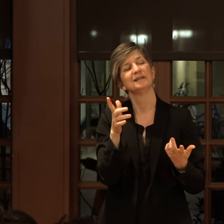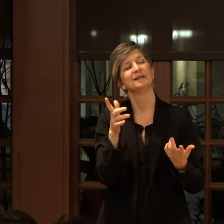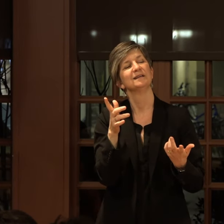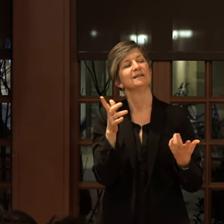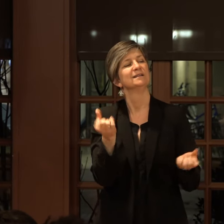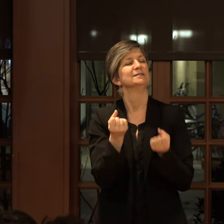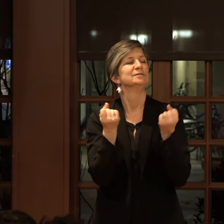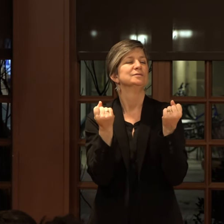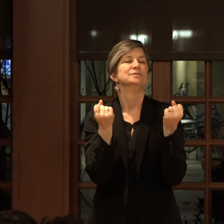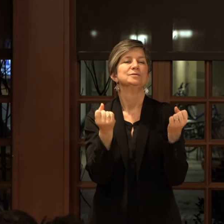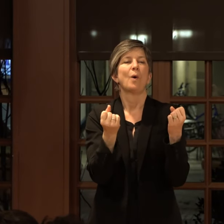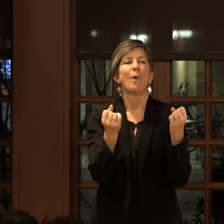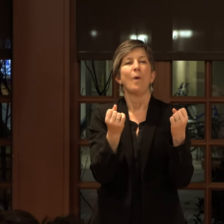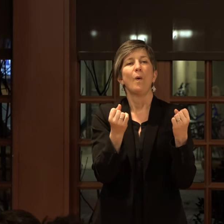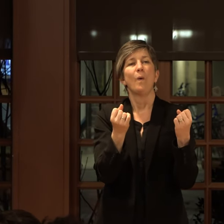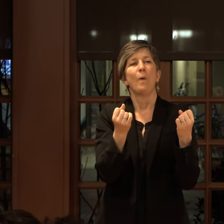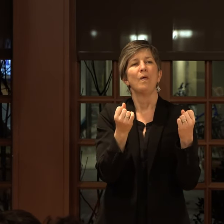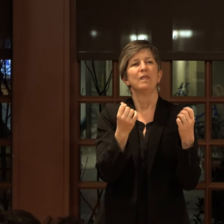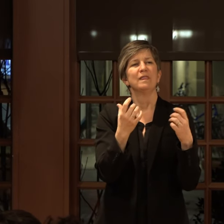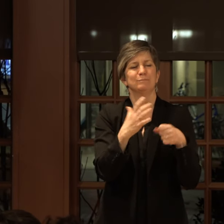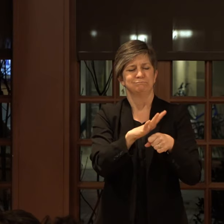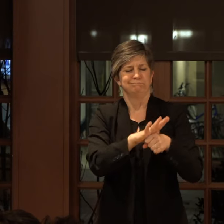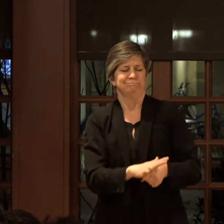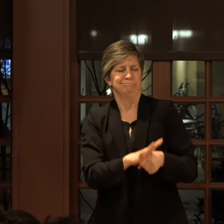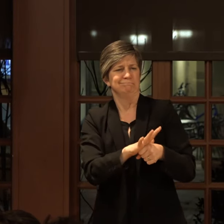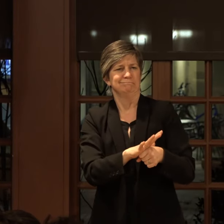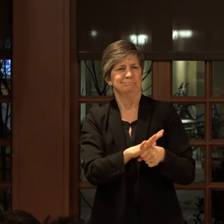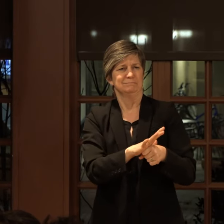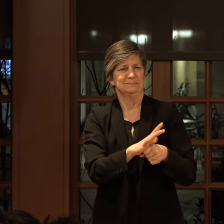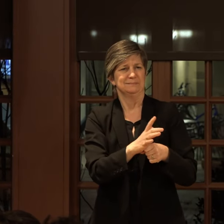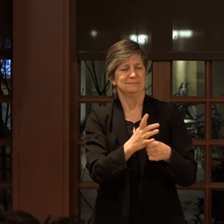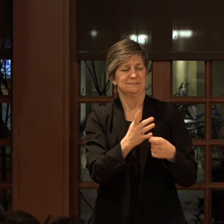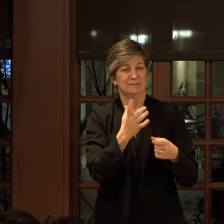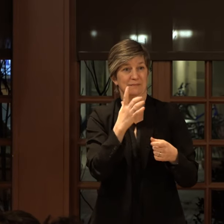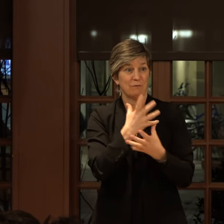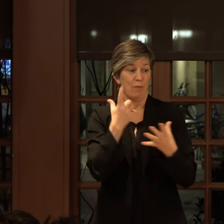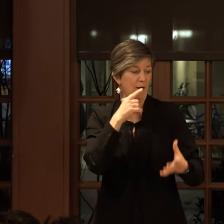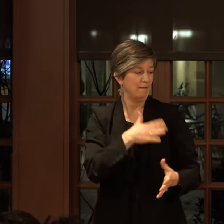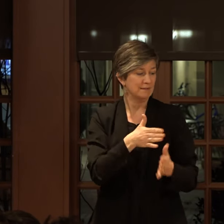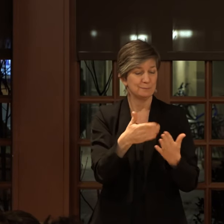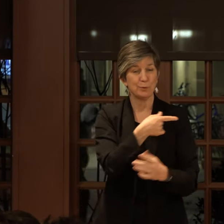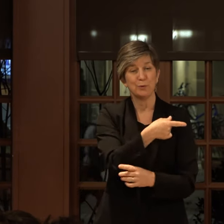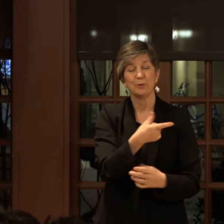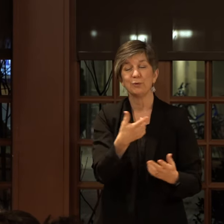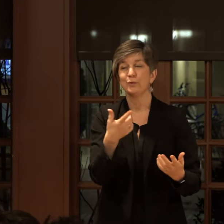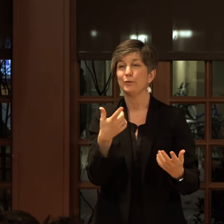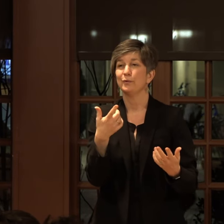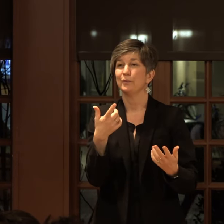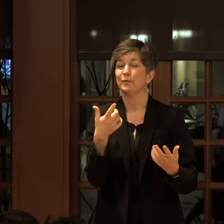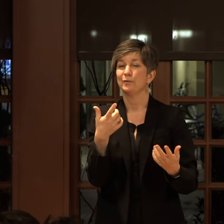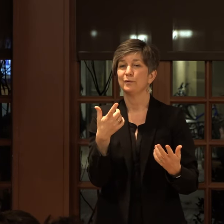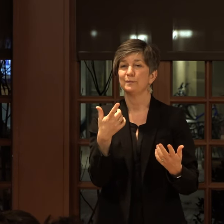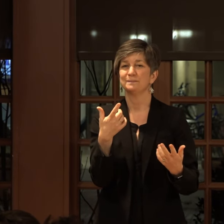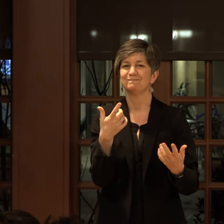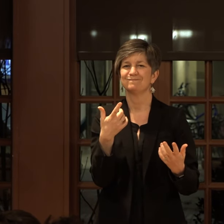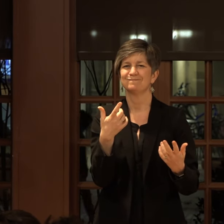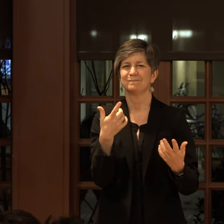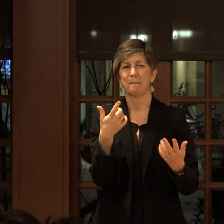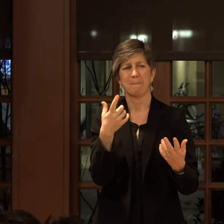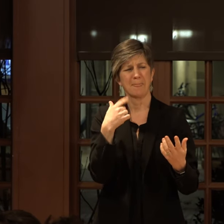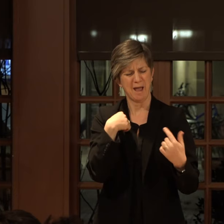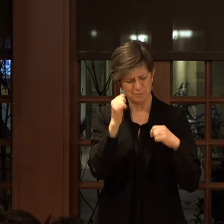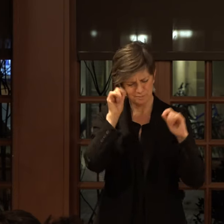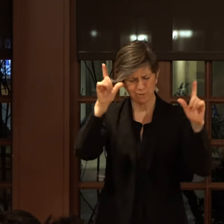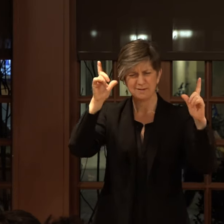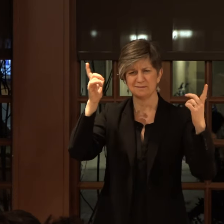And so the pushback that I received for a lot of this book was surprising